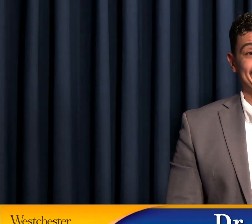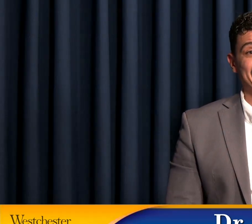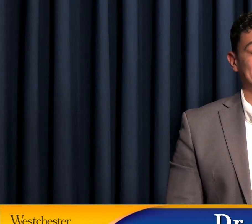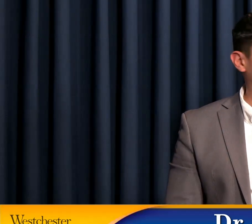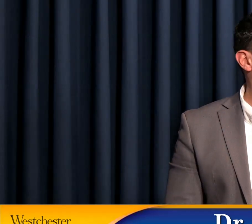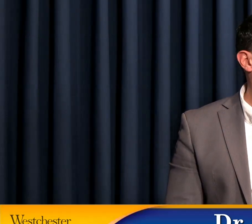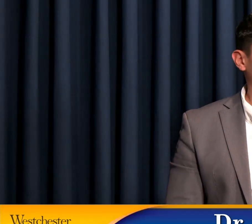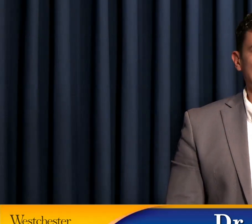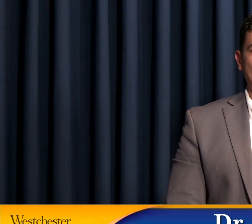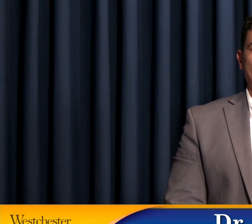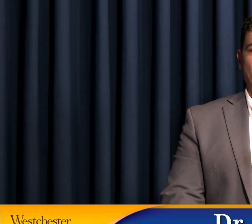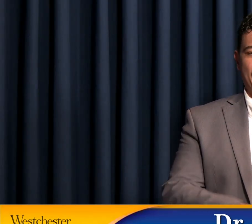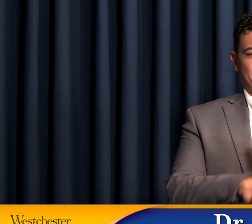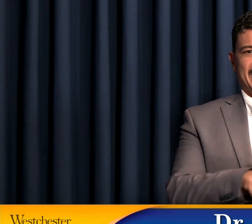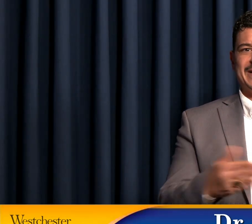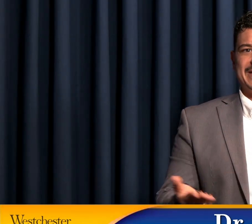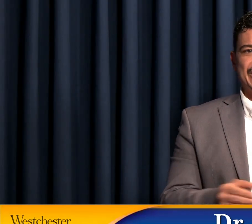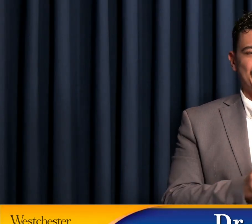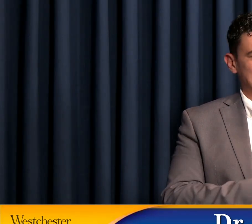since 1817.